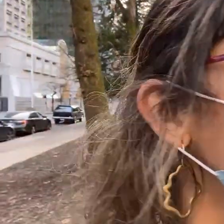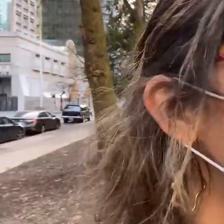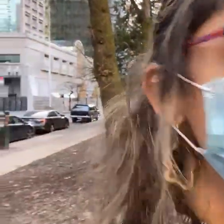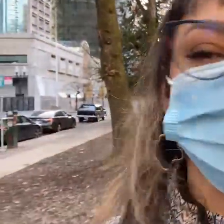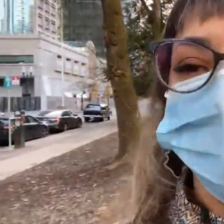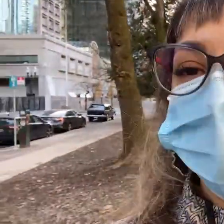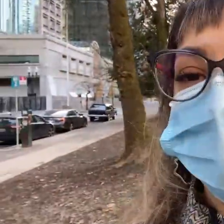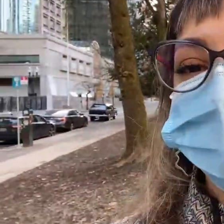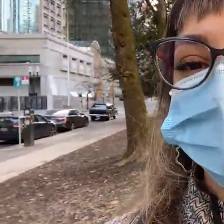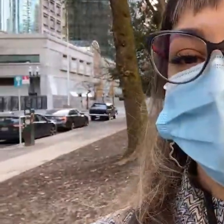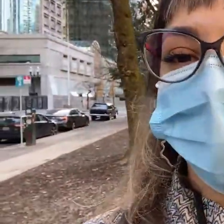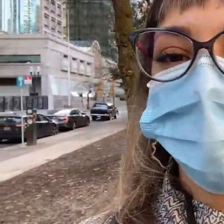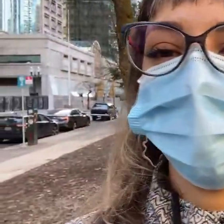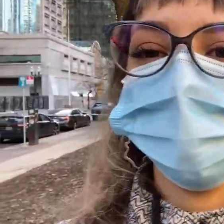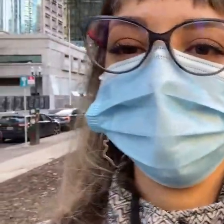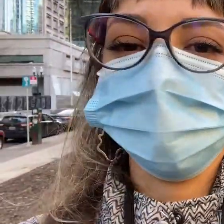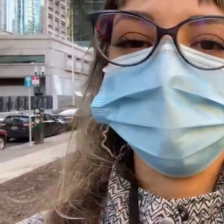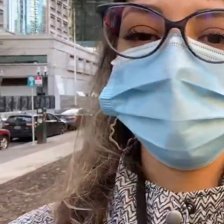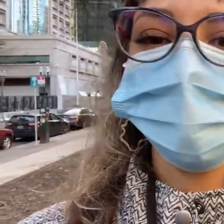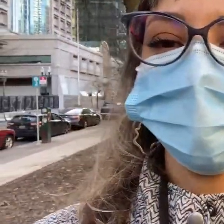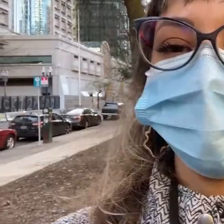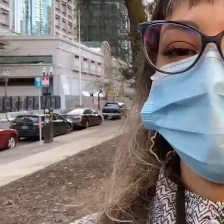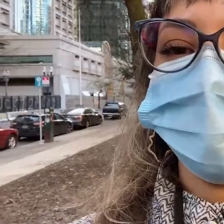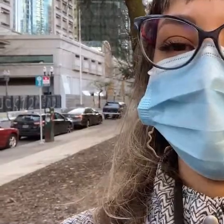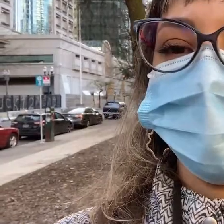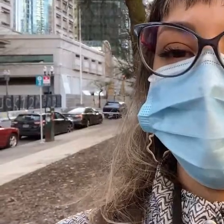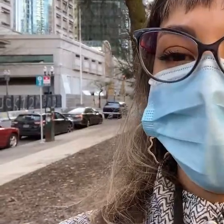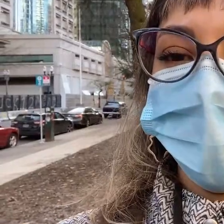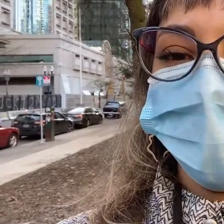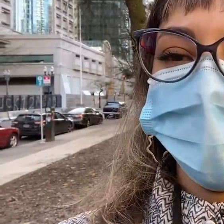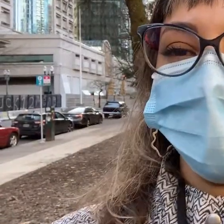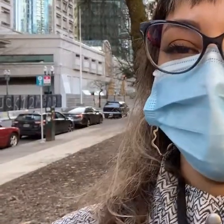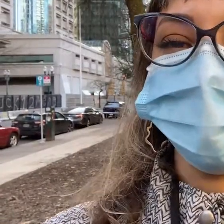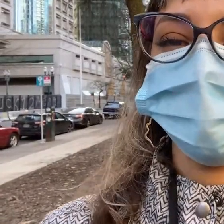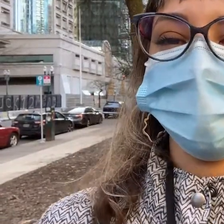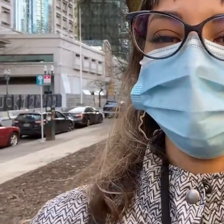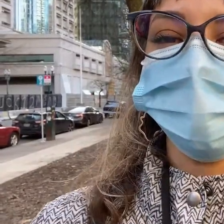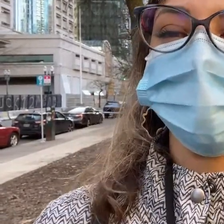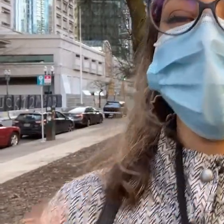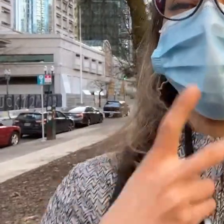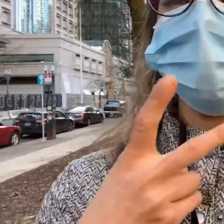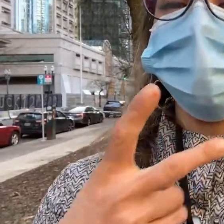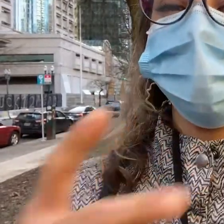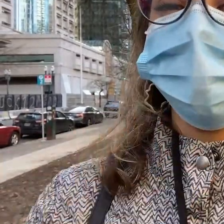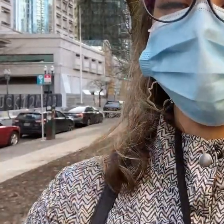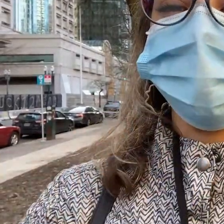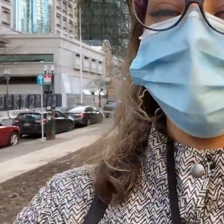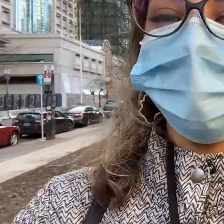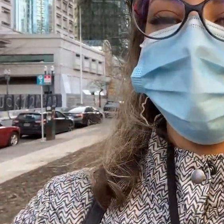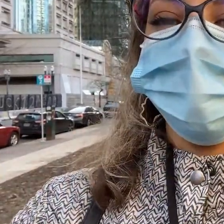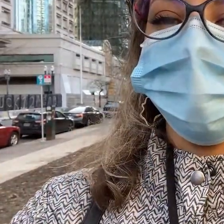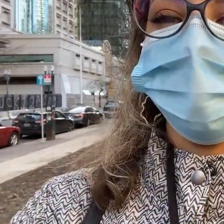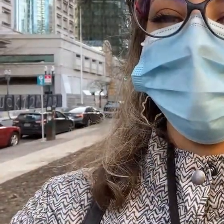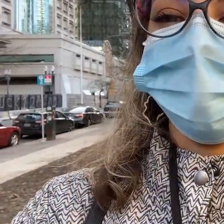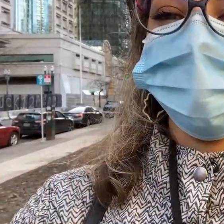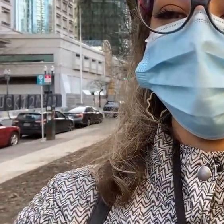so um so yeah we need to get this info out there bye much love peace love donuts